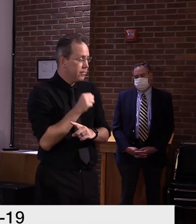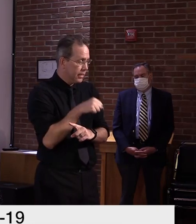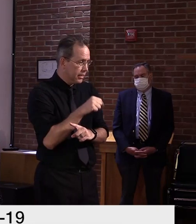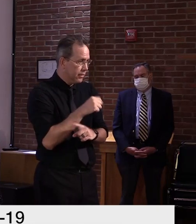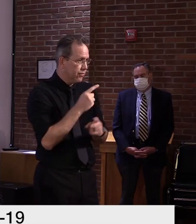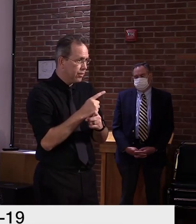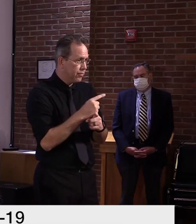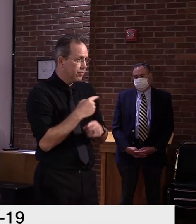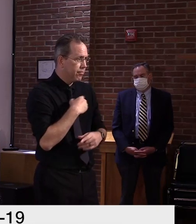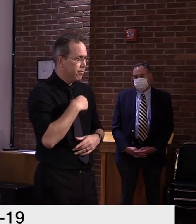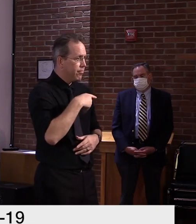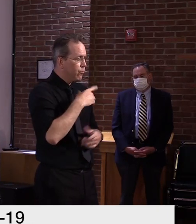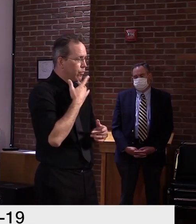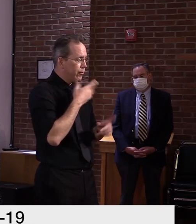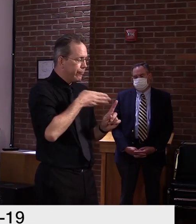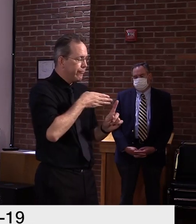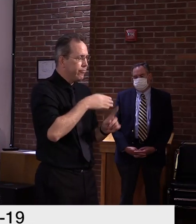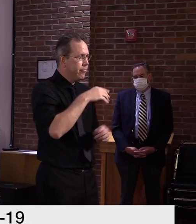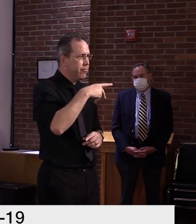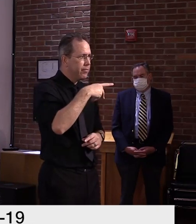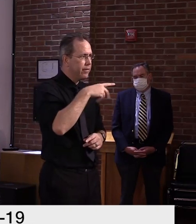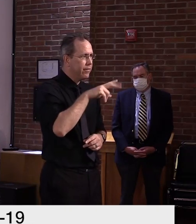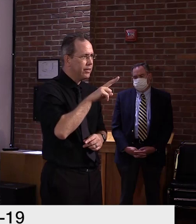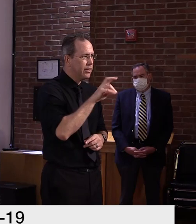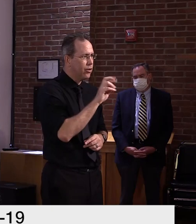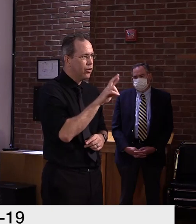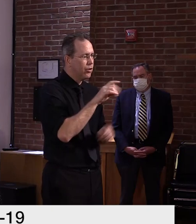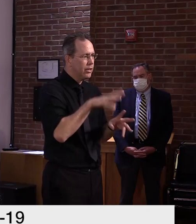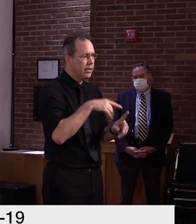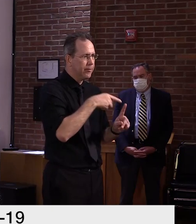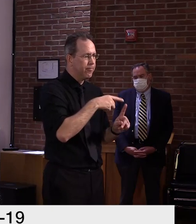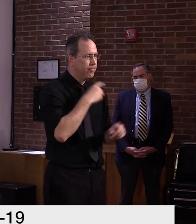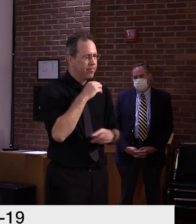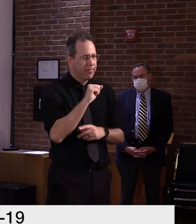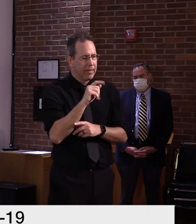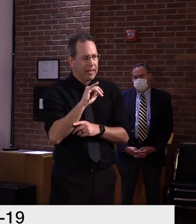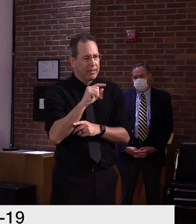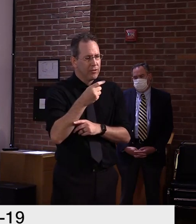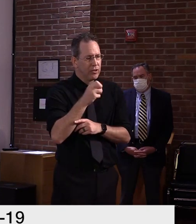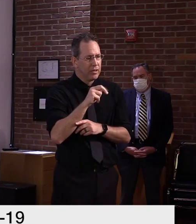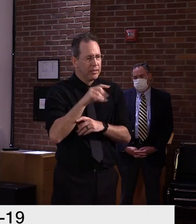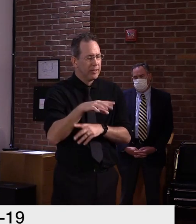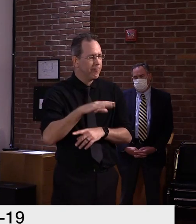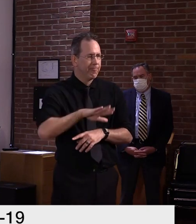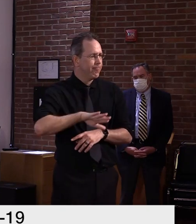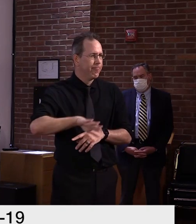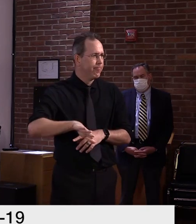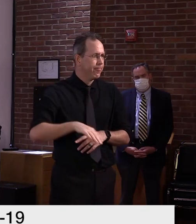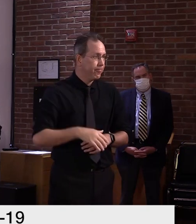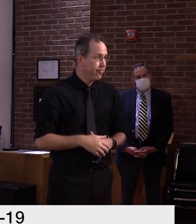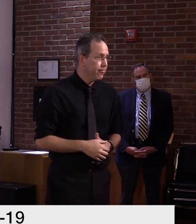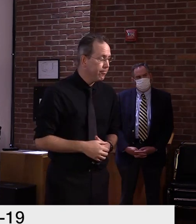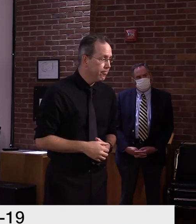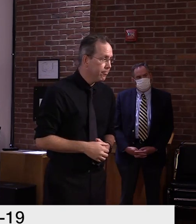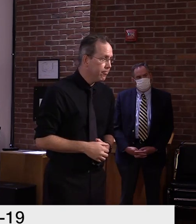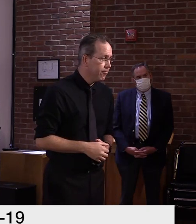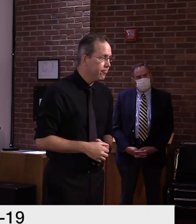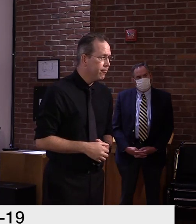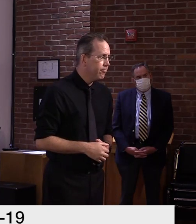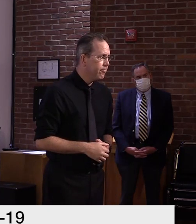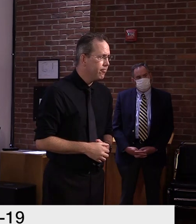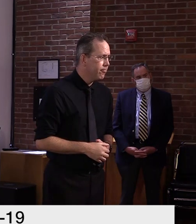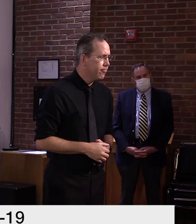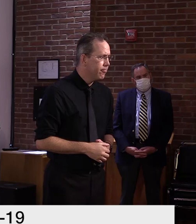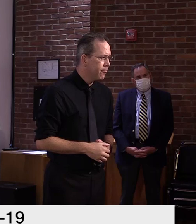I mean, so then I guess what does that kind of do for modeling and sort of thinking about Vermont's you know, average